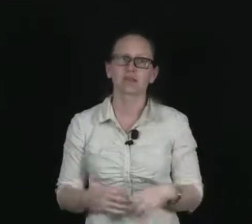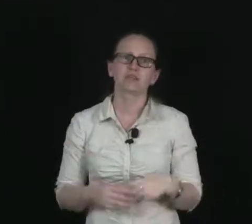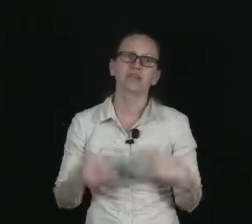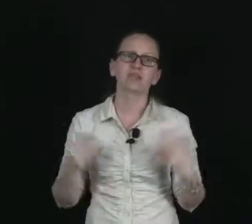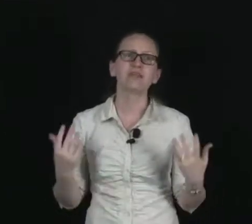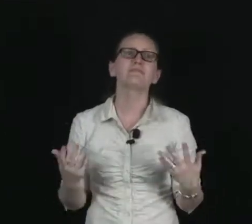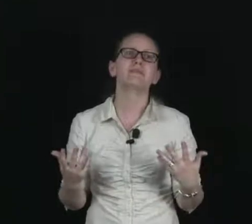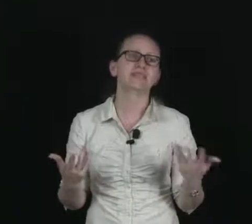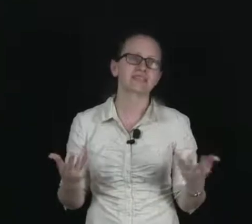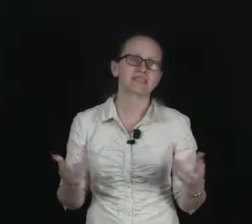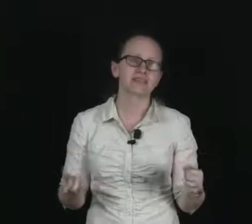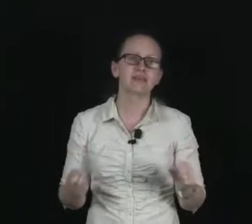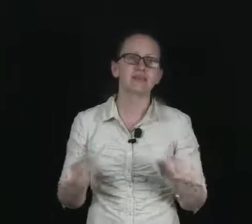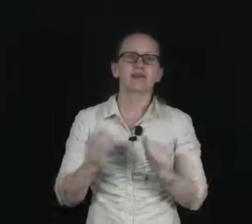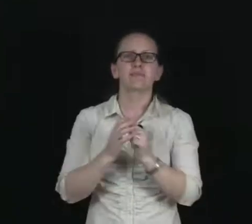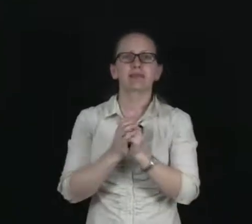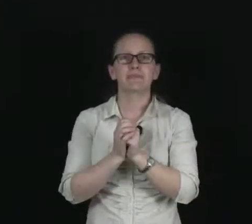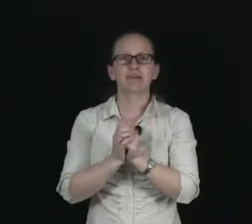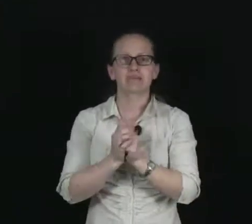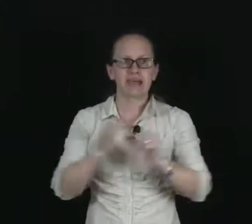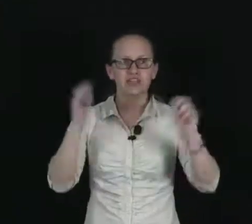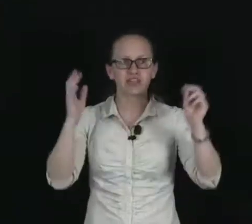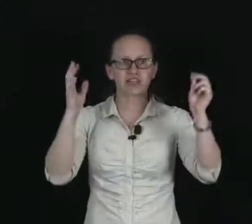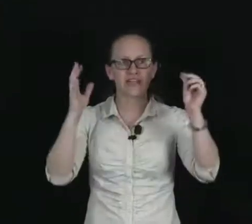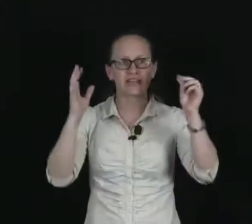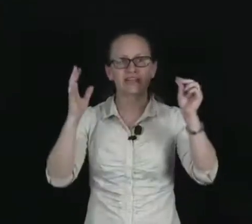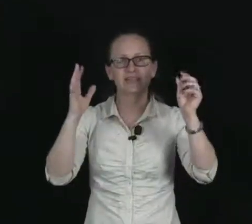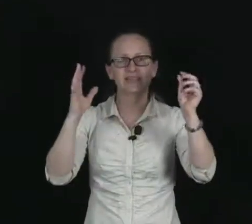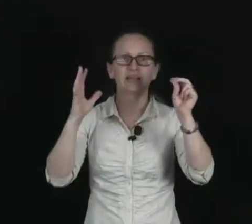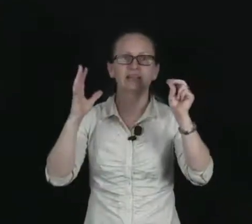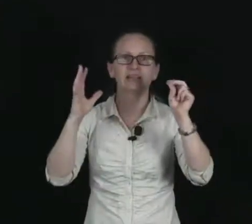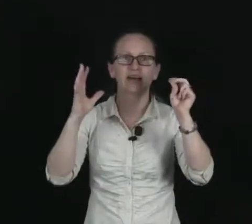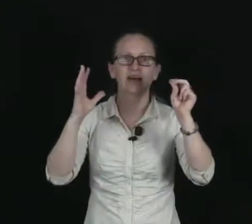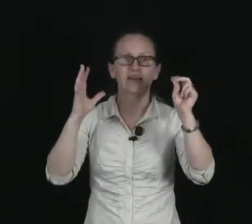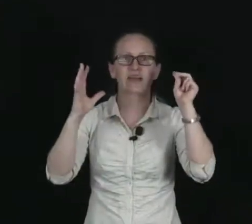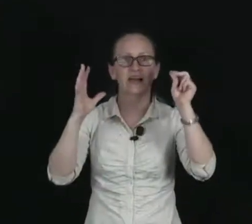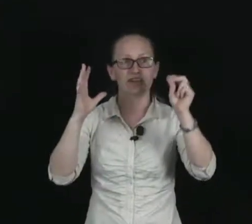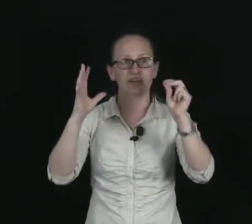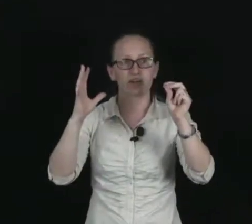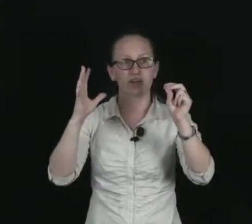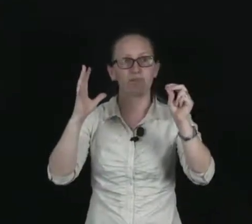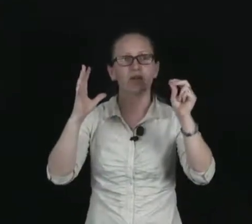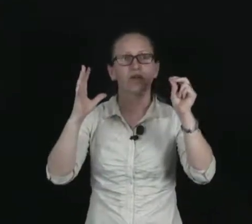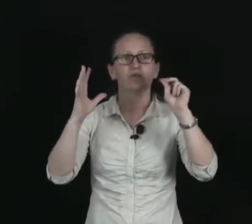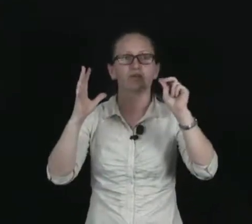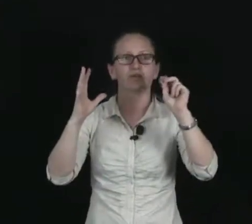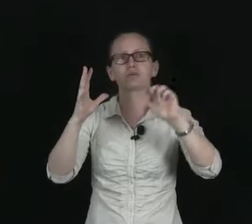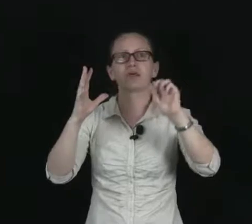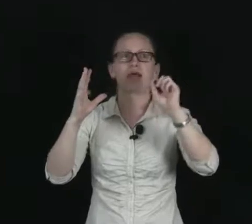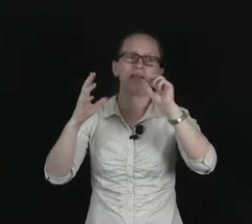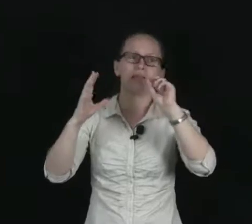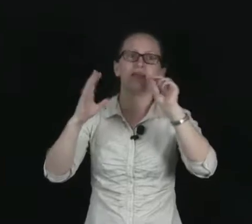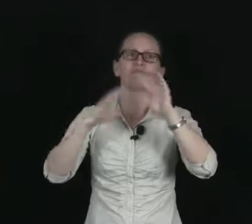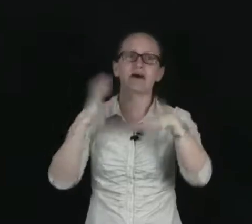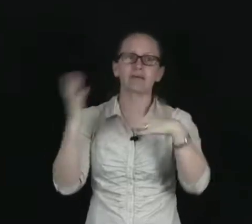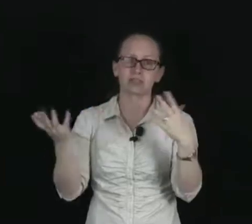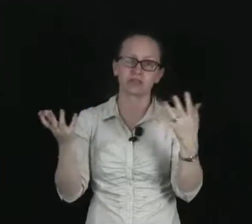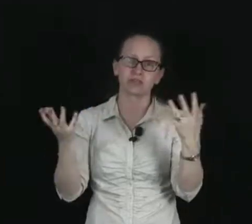So in medicine, people attach the technetium-99 isotope to a pharmaceutical